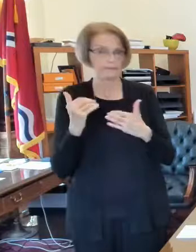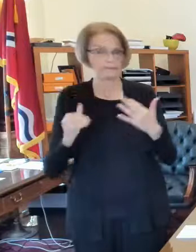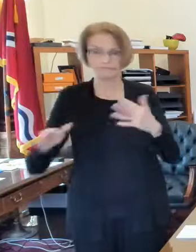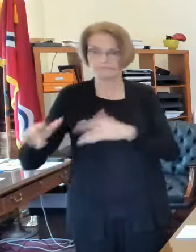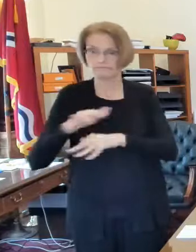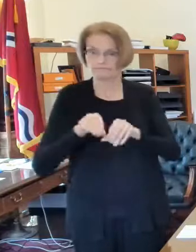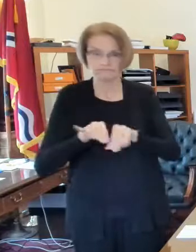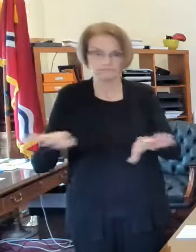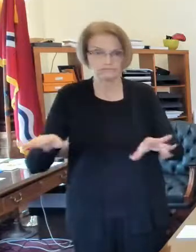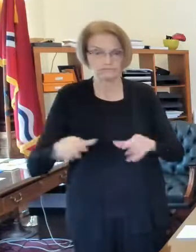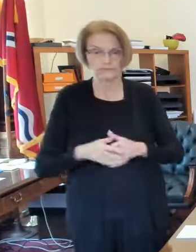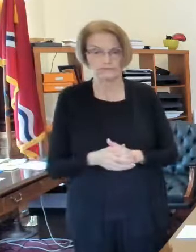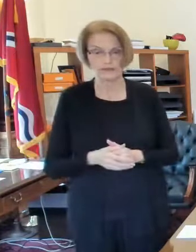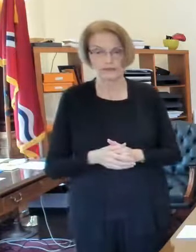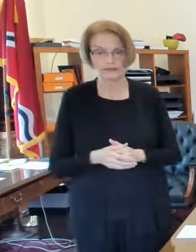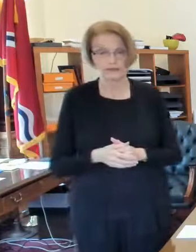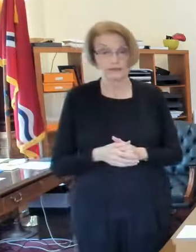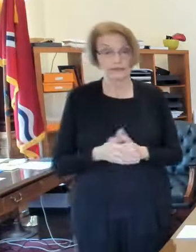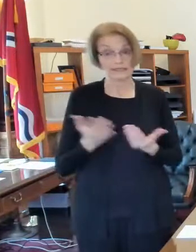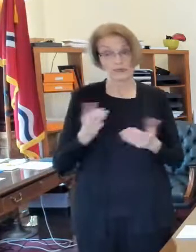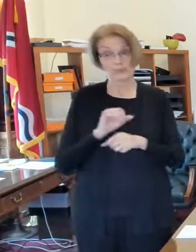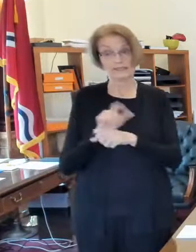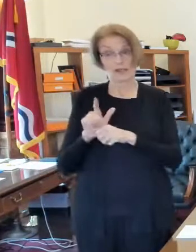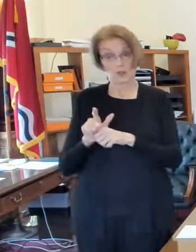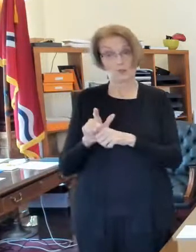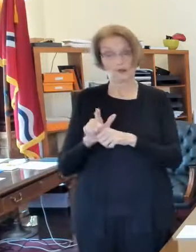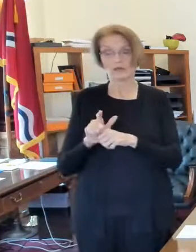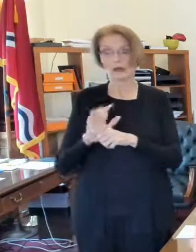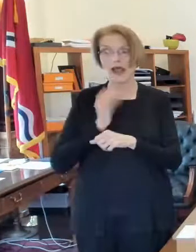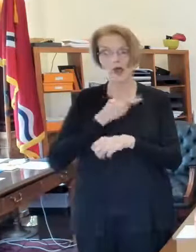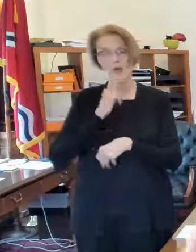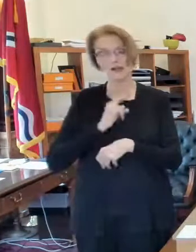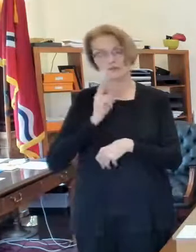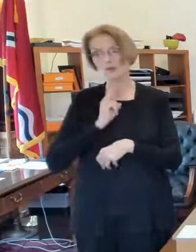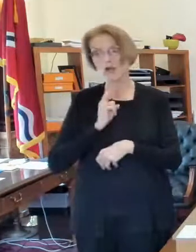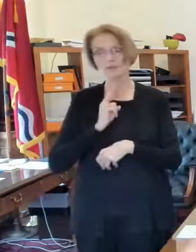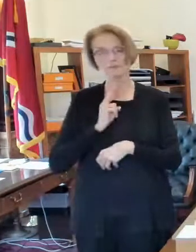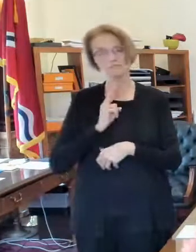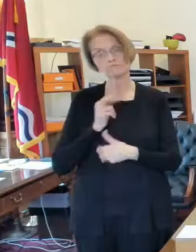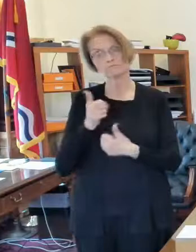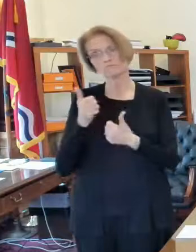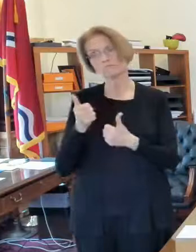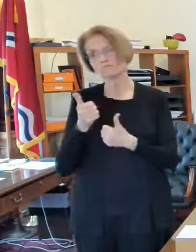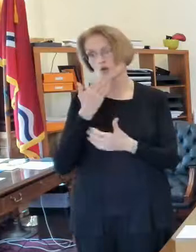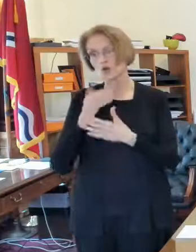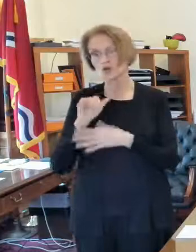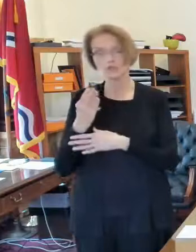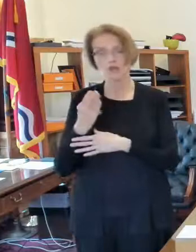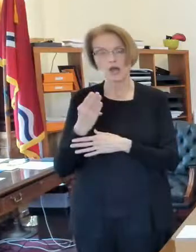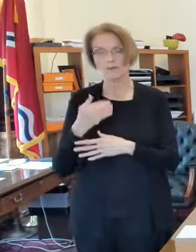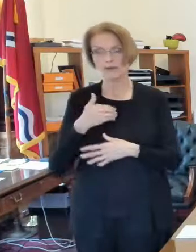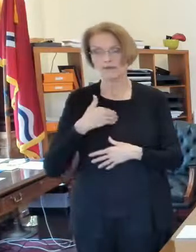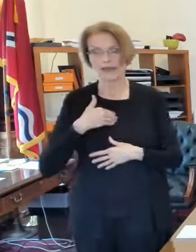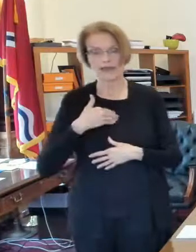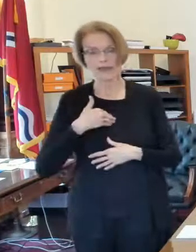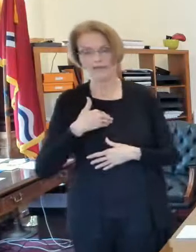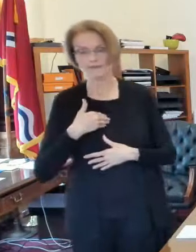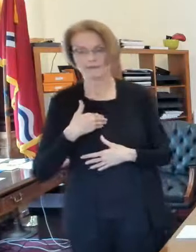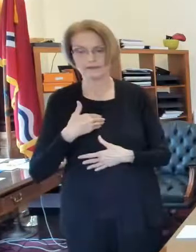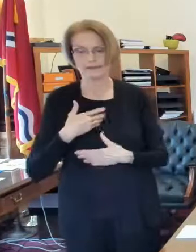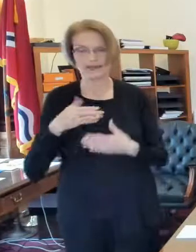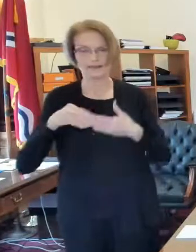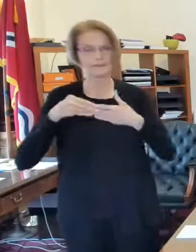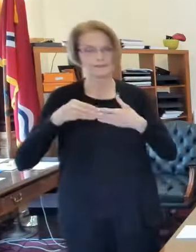um out in in st louis our restaurants have done a great job many of them have plexiglass uh dividers